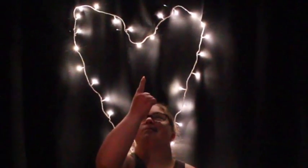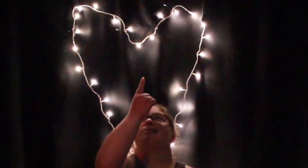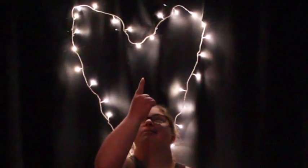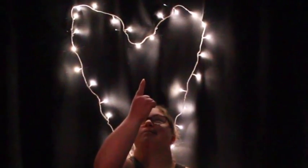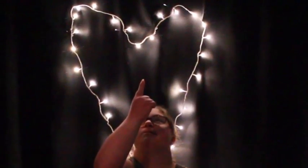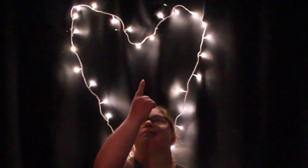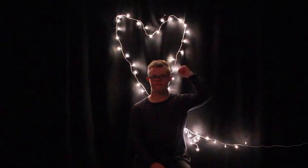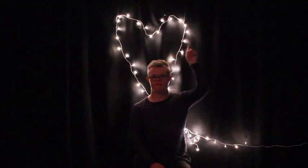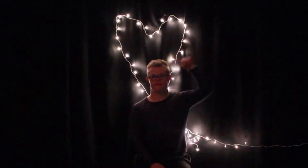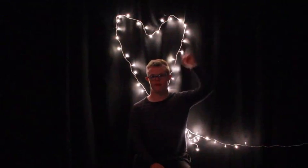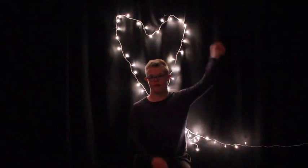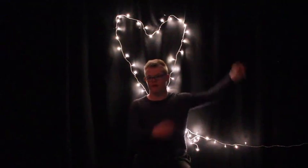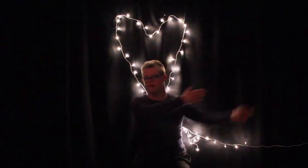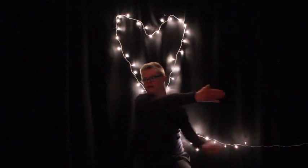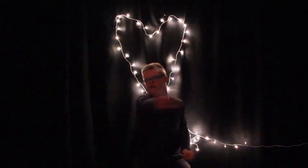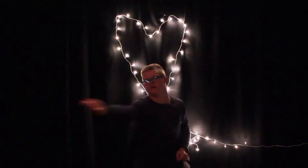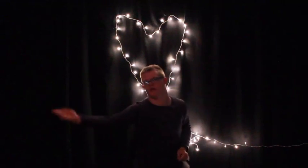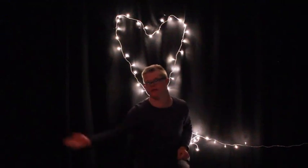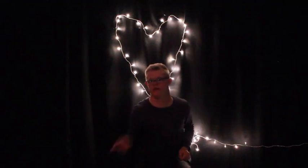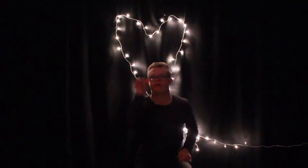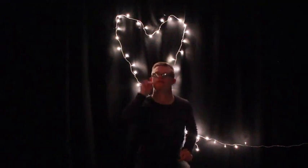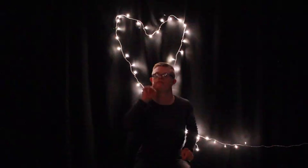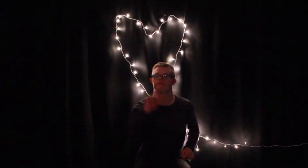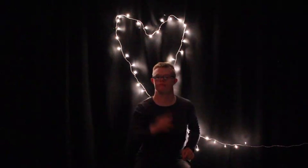Imagine all the people